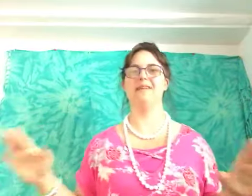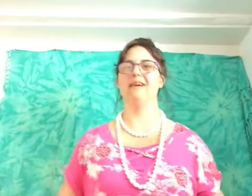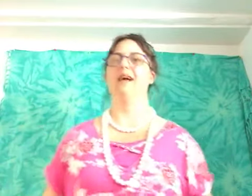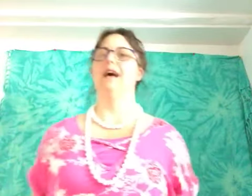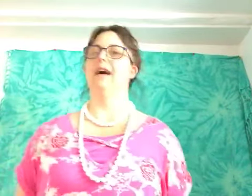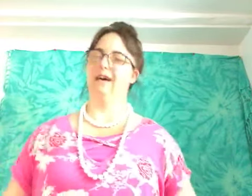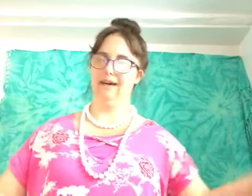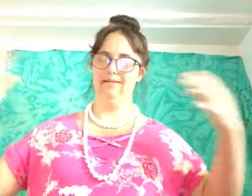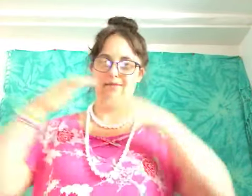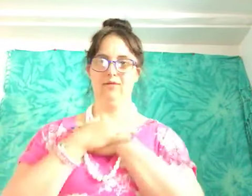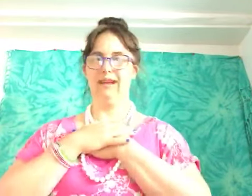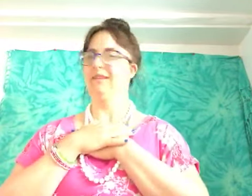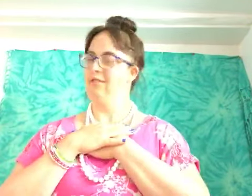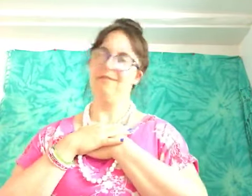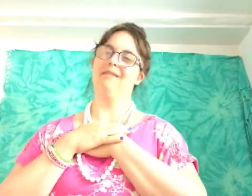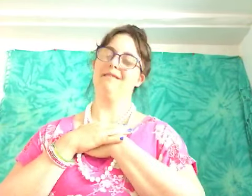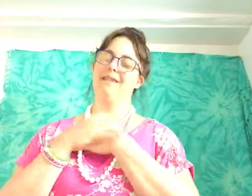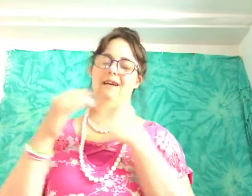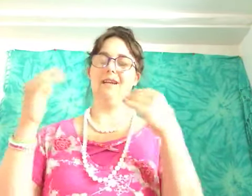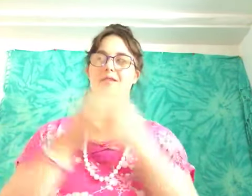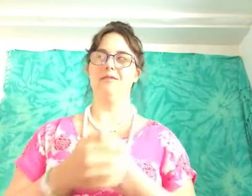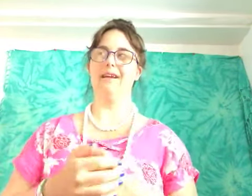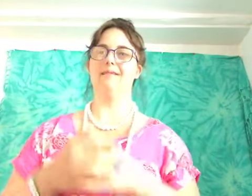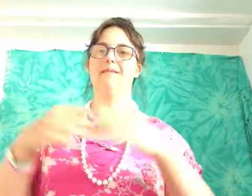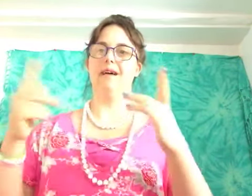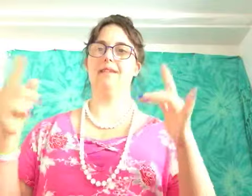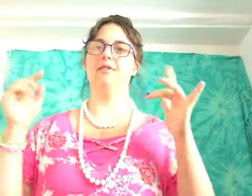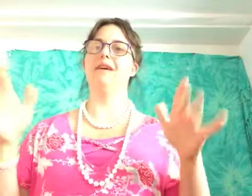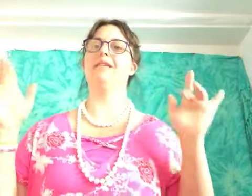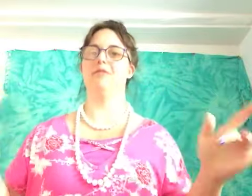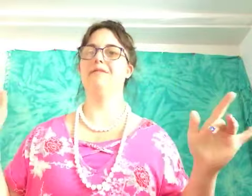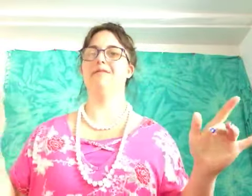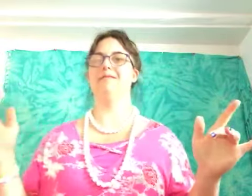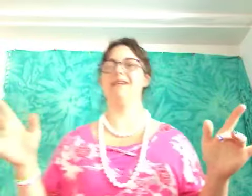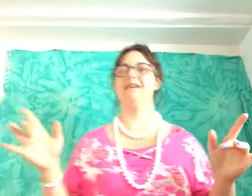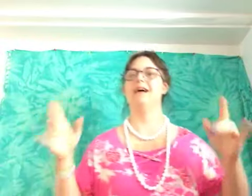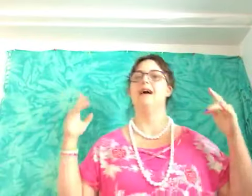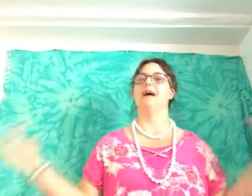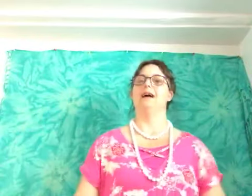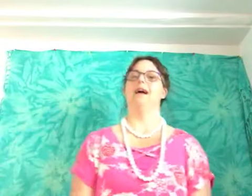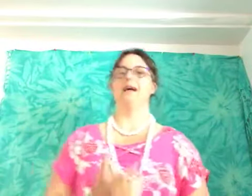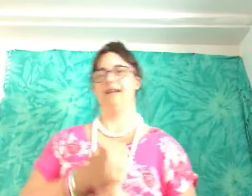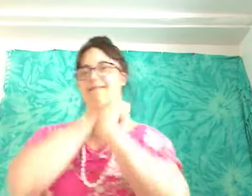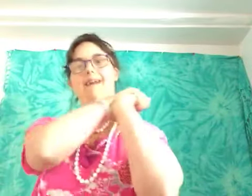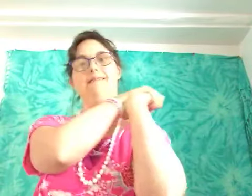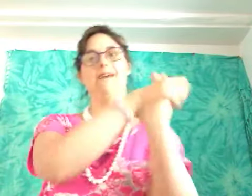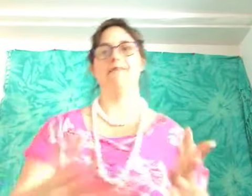it um don't take it too soon don't take it uh don't take it too seriously and and have